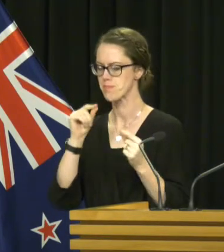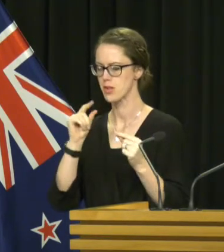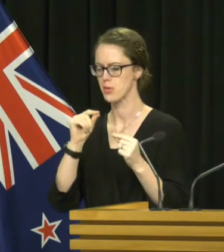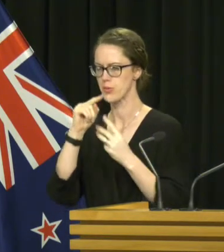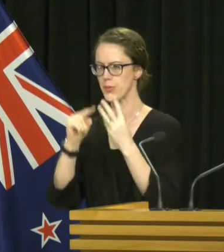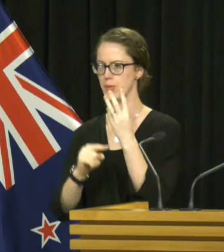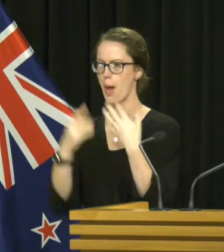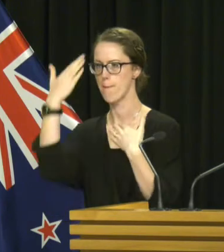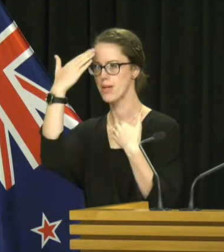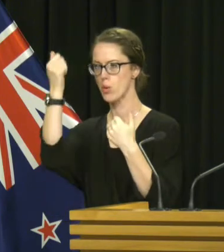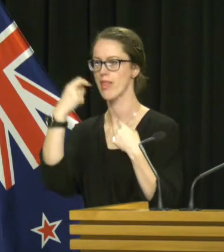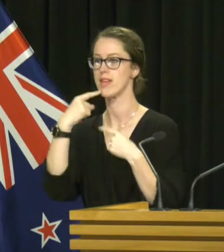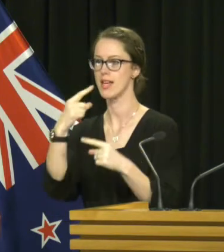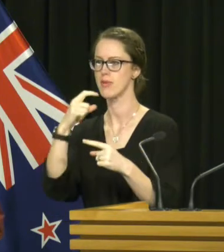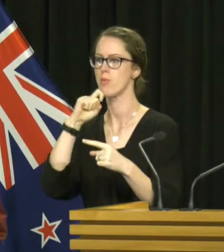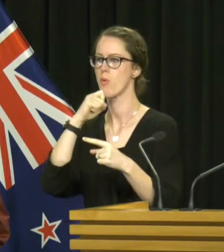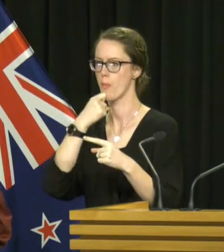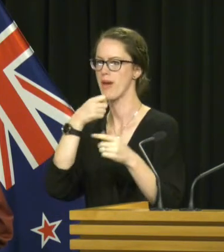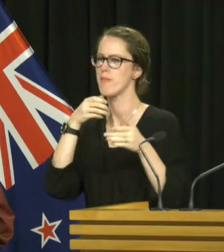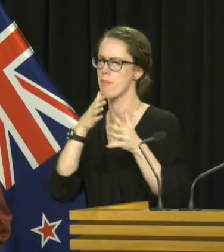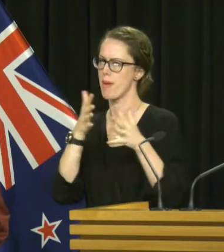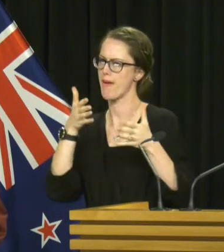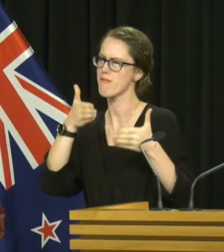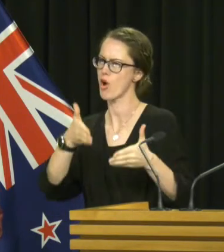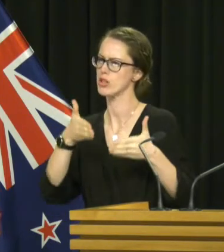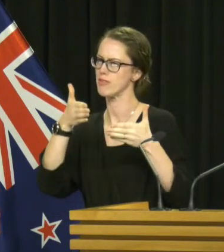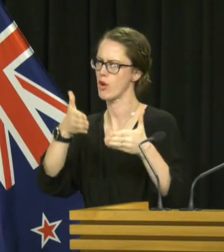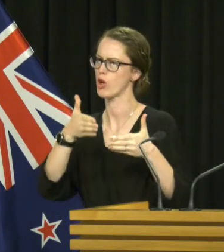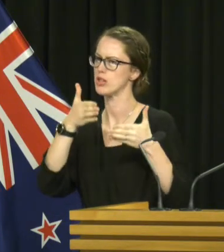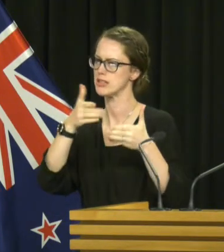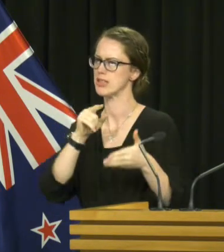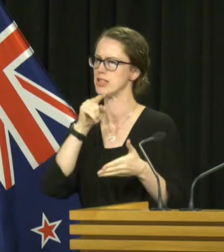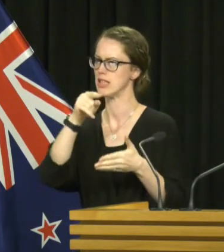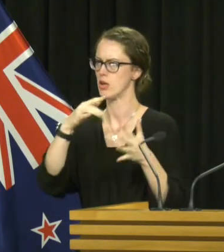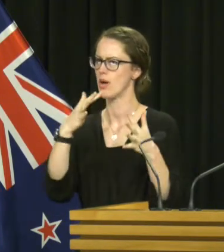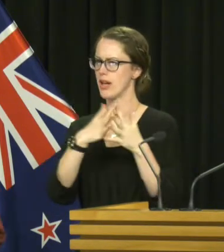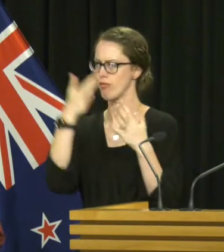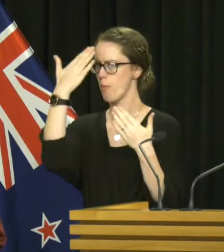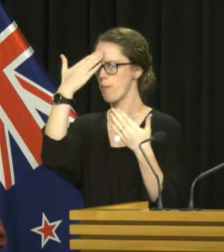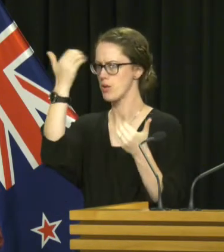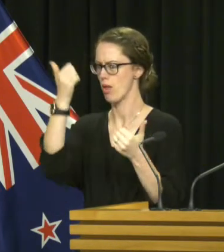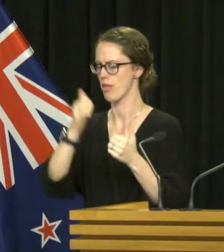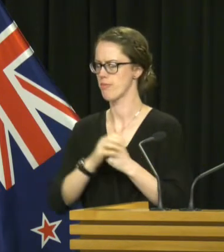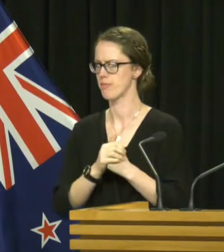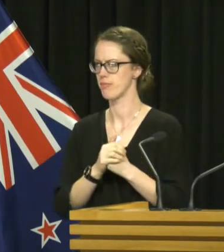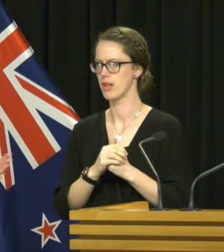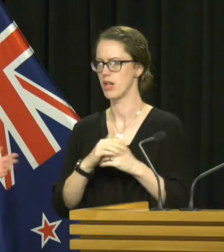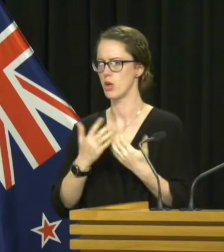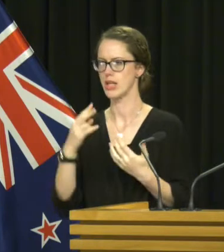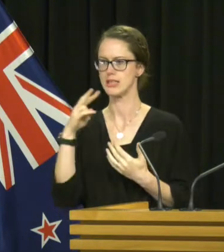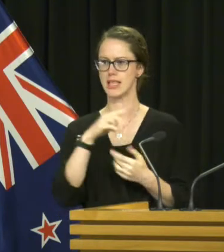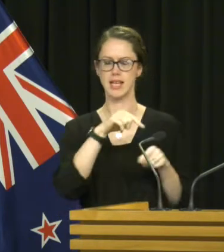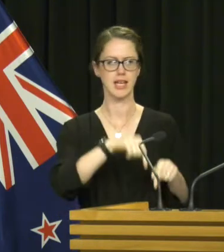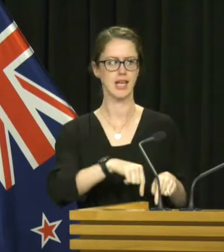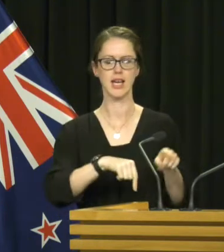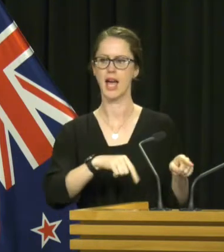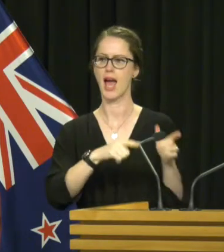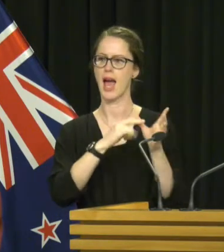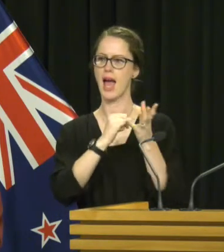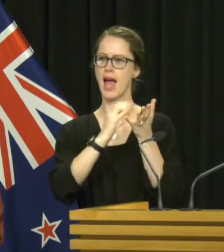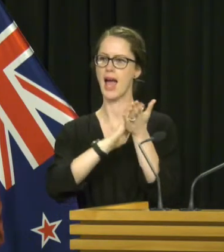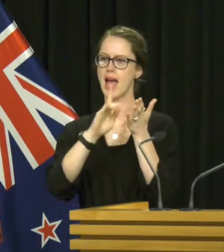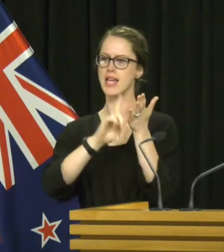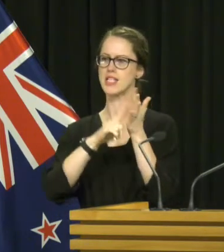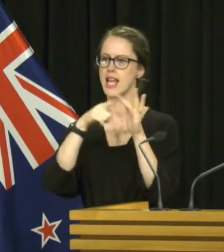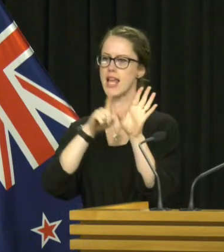health announcements and it will be quite a concerted focus on mental health initiatives. Now as you can see I have Ashley Bloomfield,